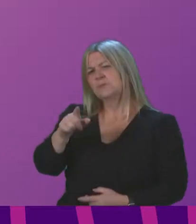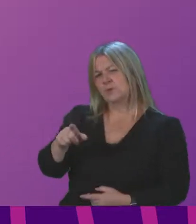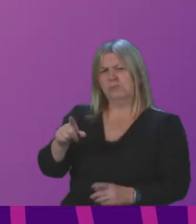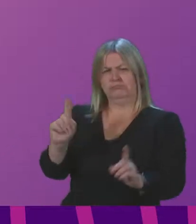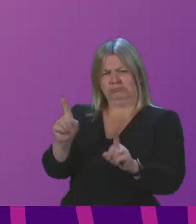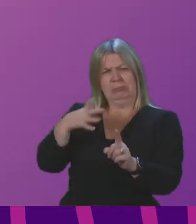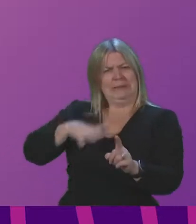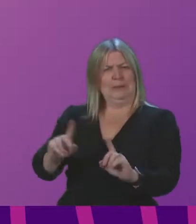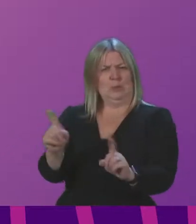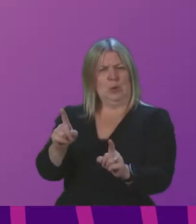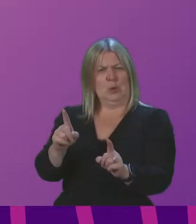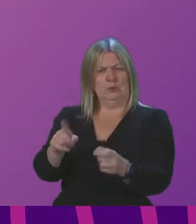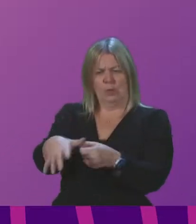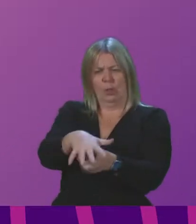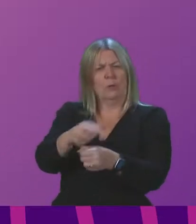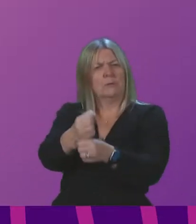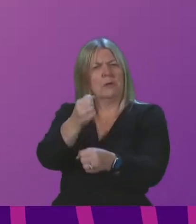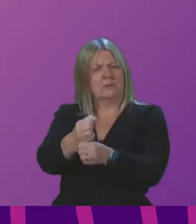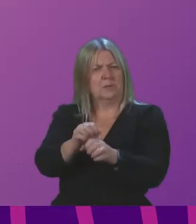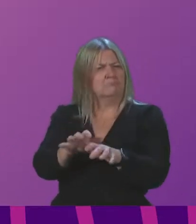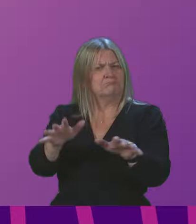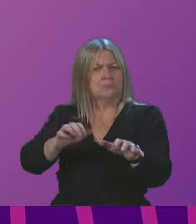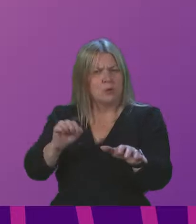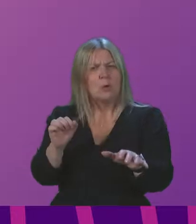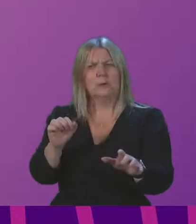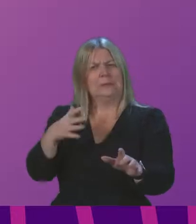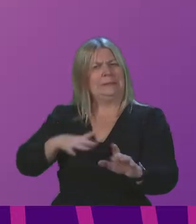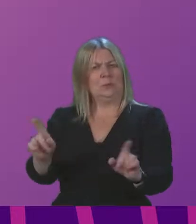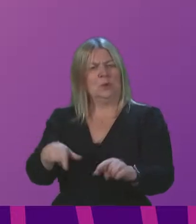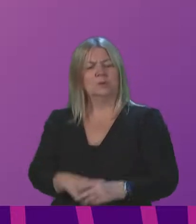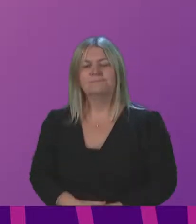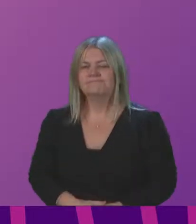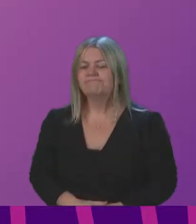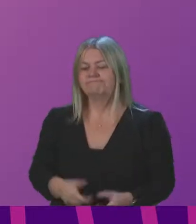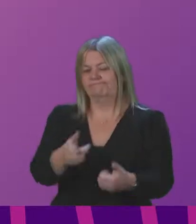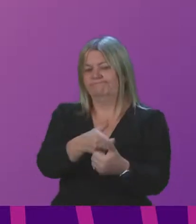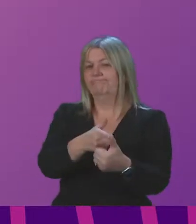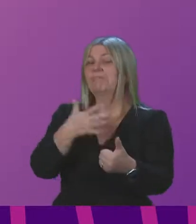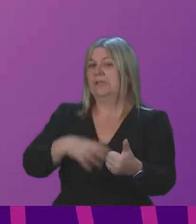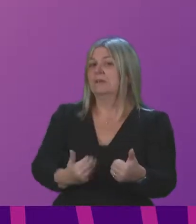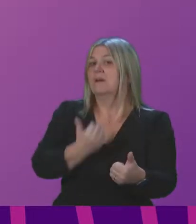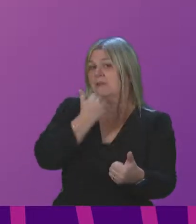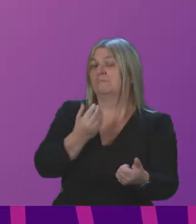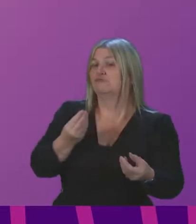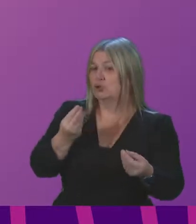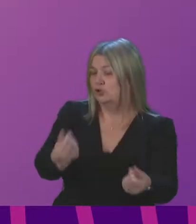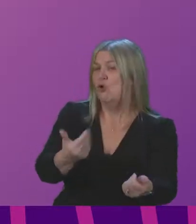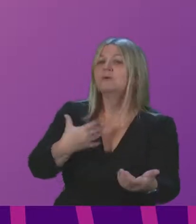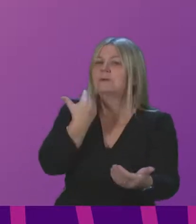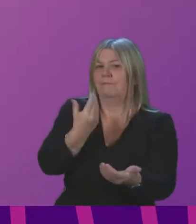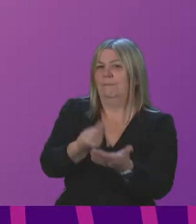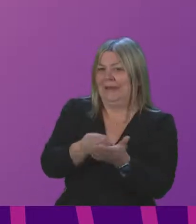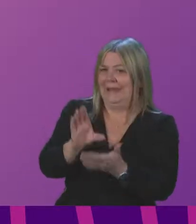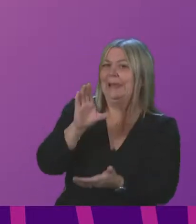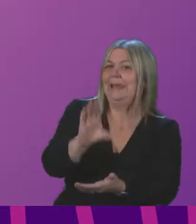to play a full role in the recovery from the pandemic. Firstly, local government needs sufficient resources and funding. The intention